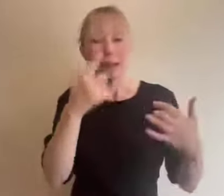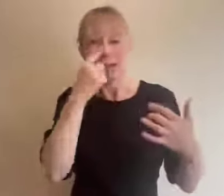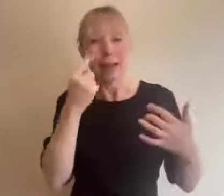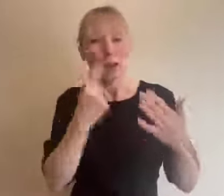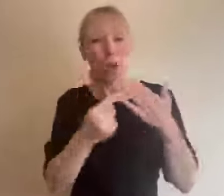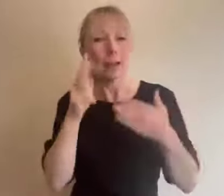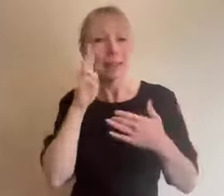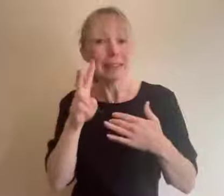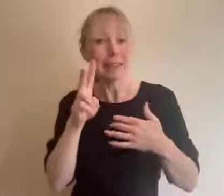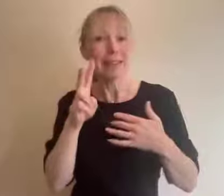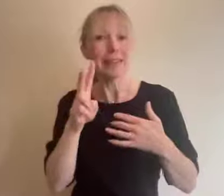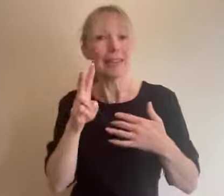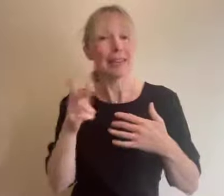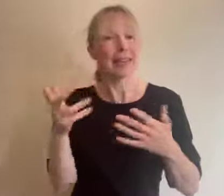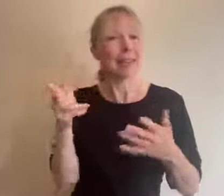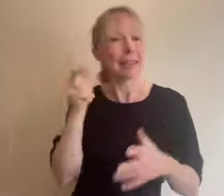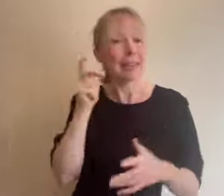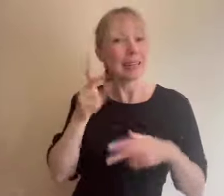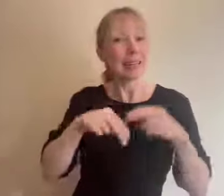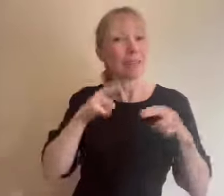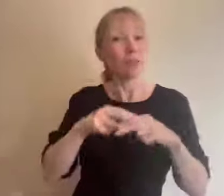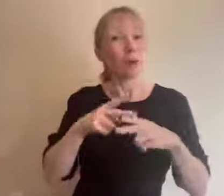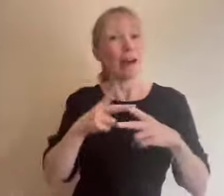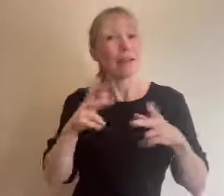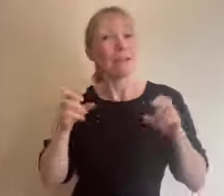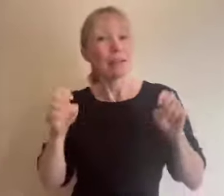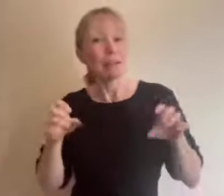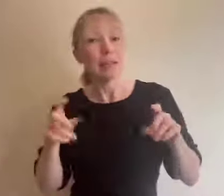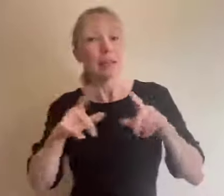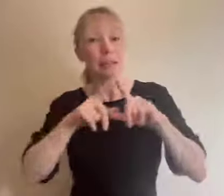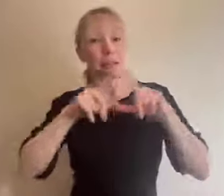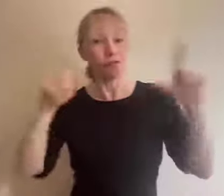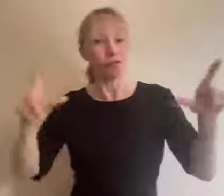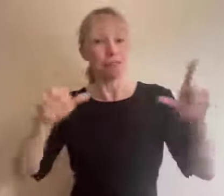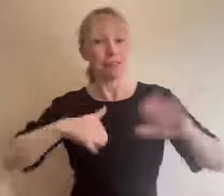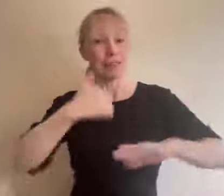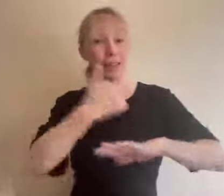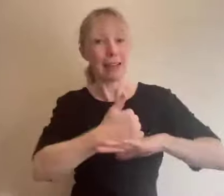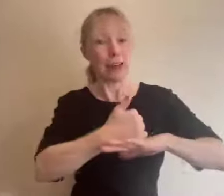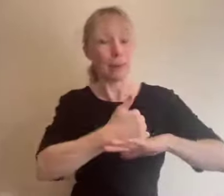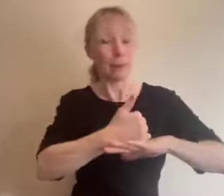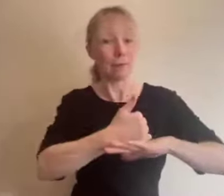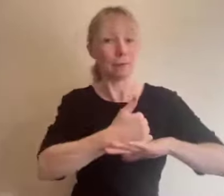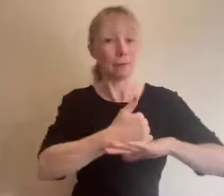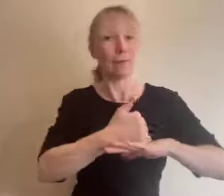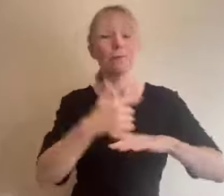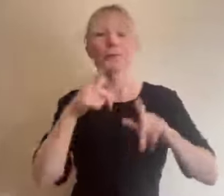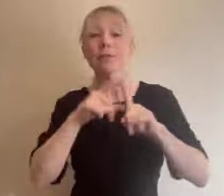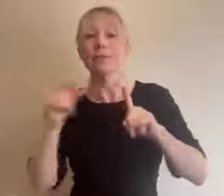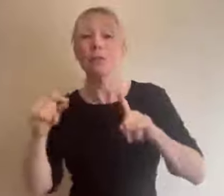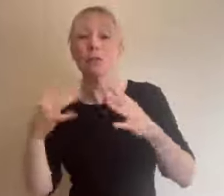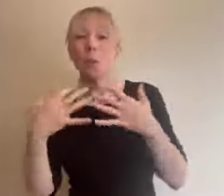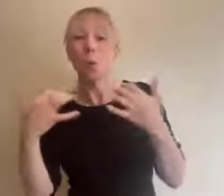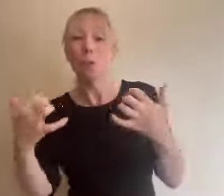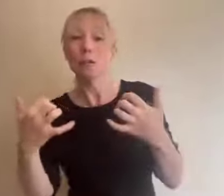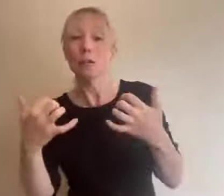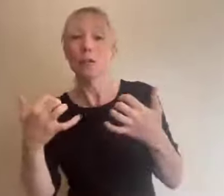screen set up the digital audience will only be able to see and hear questions from the in-person audience